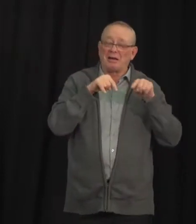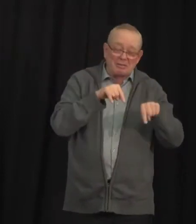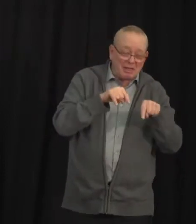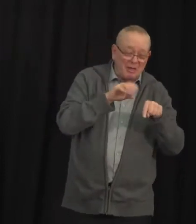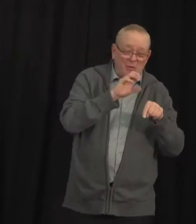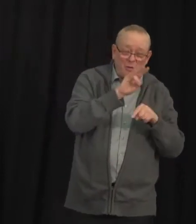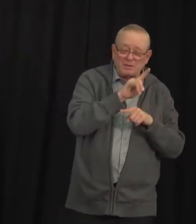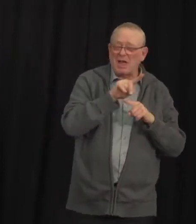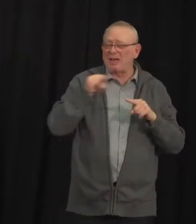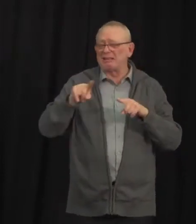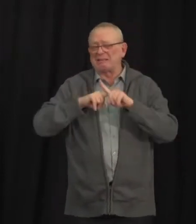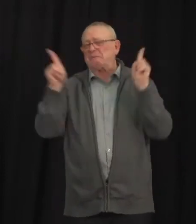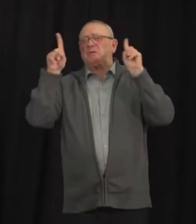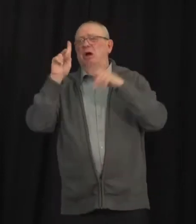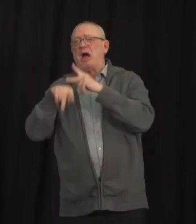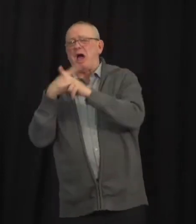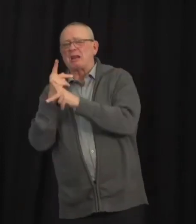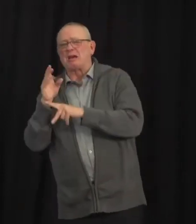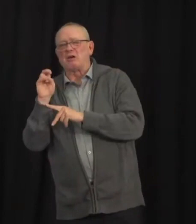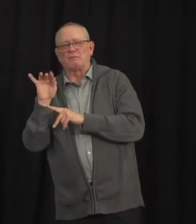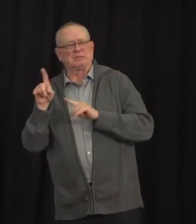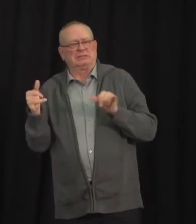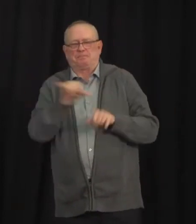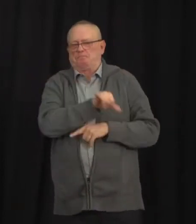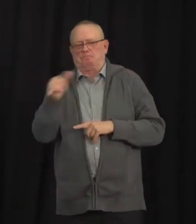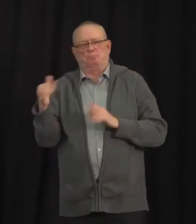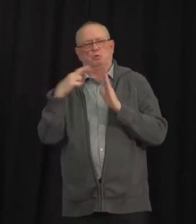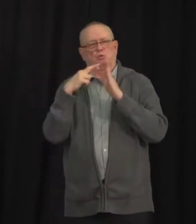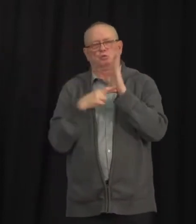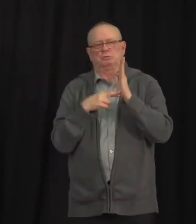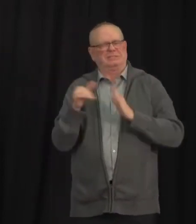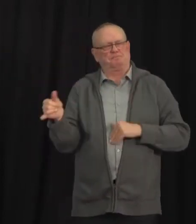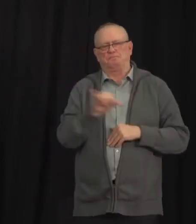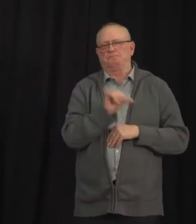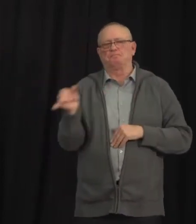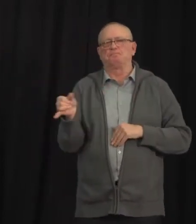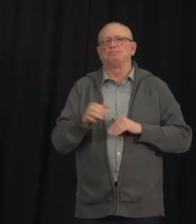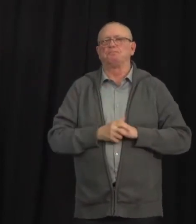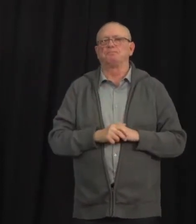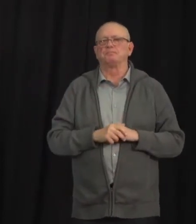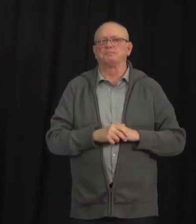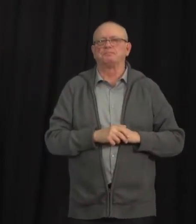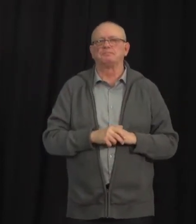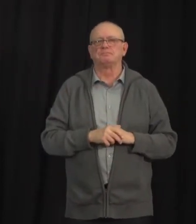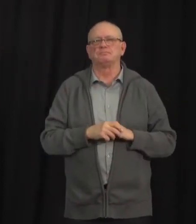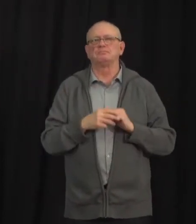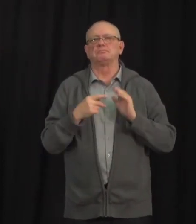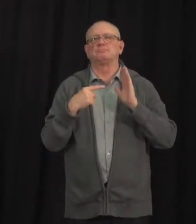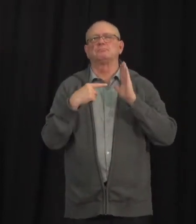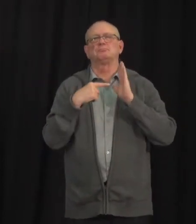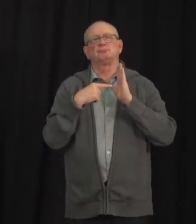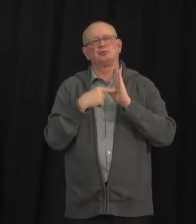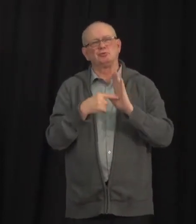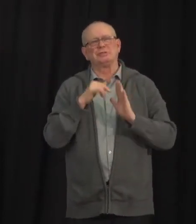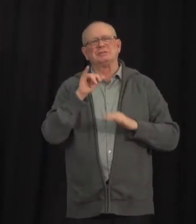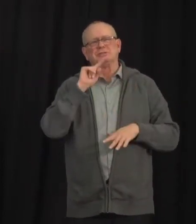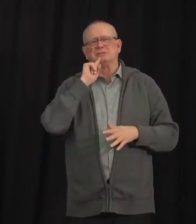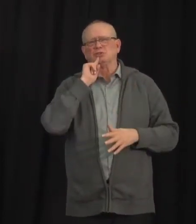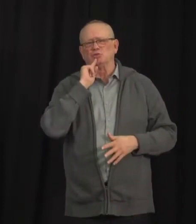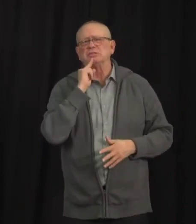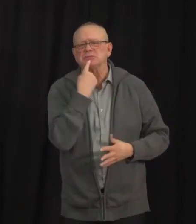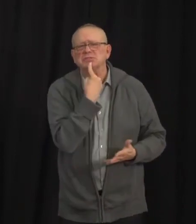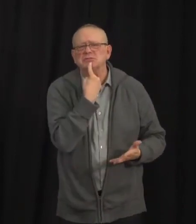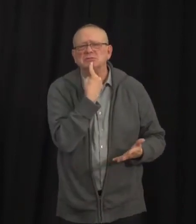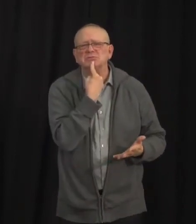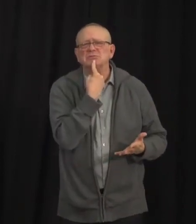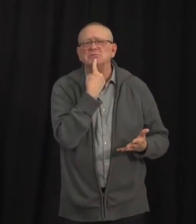we are taking this seriously. That's why we are asking any travelers who arrived from the United Kingdom within the past 14 days